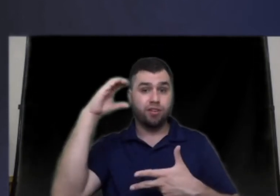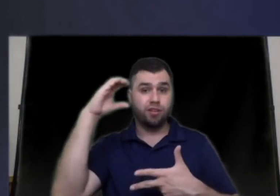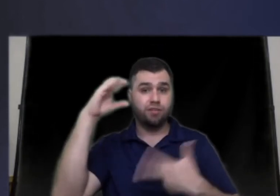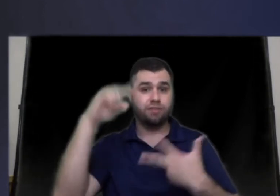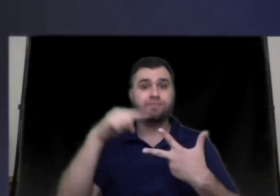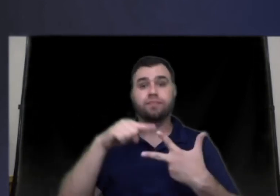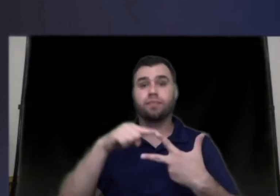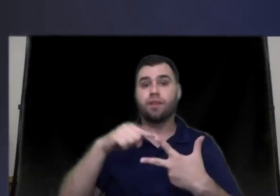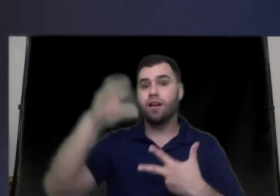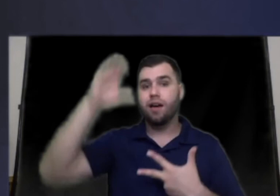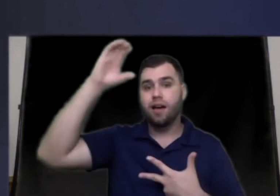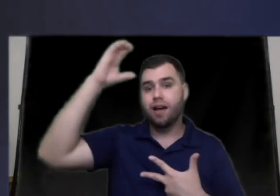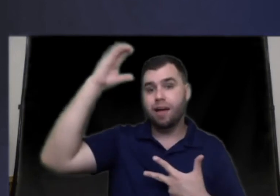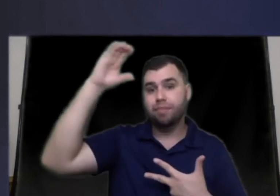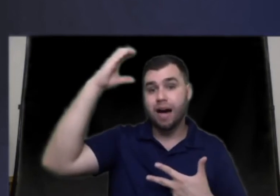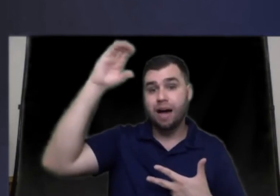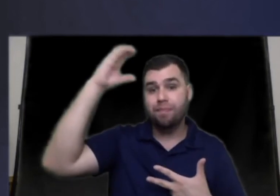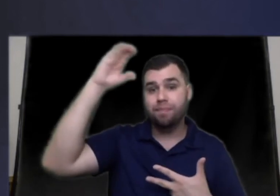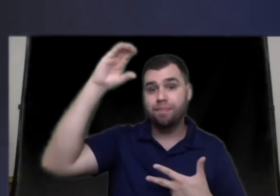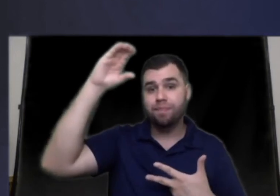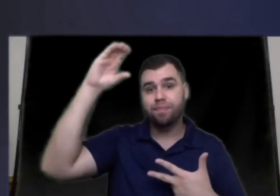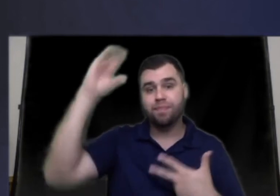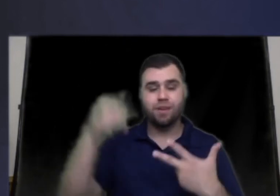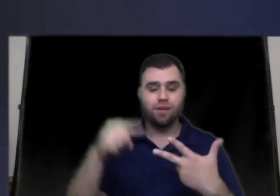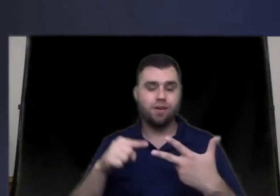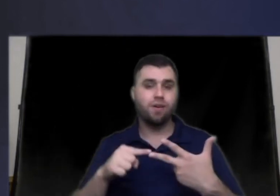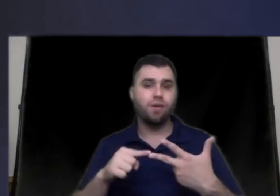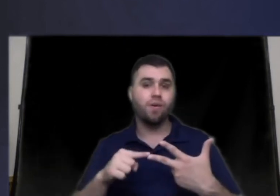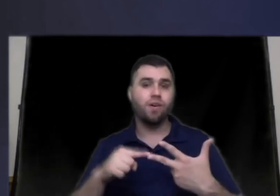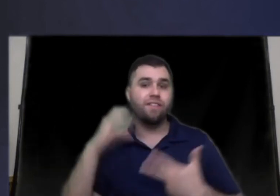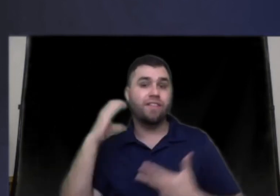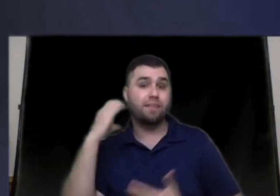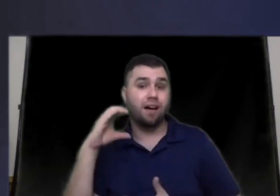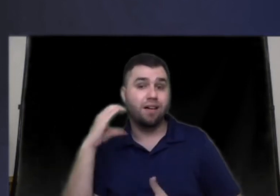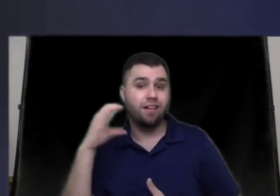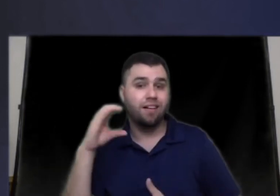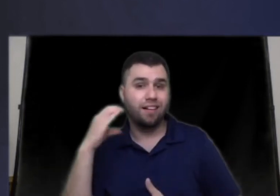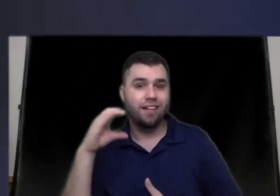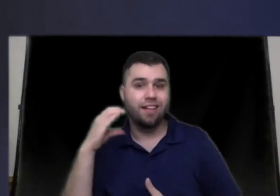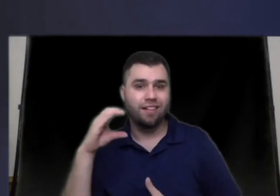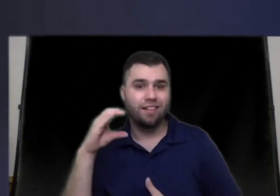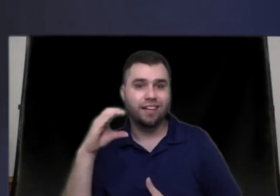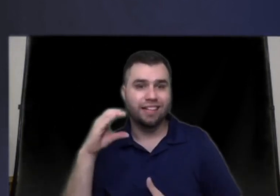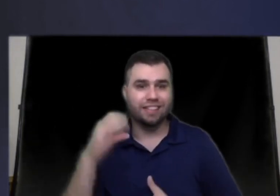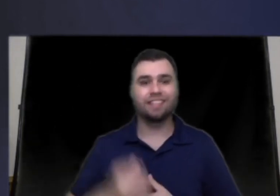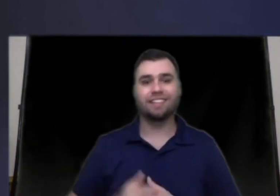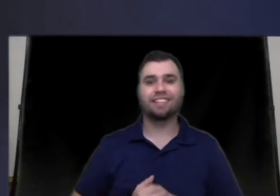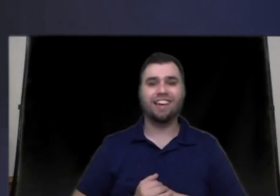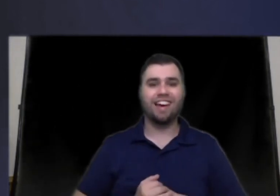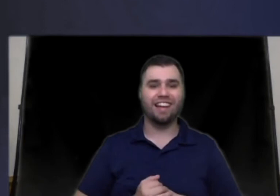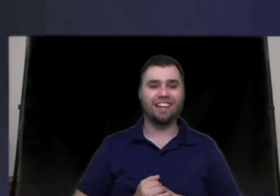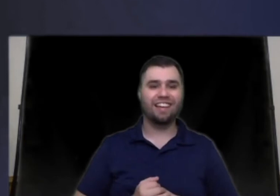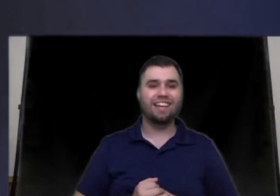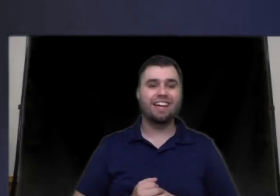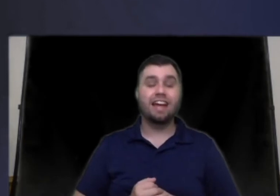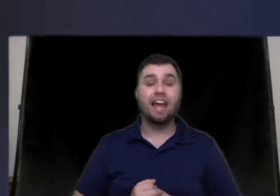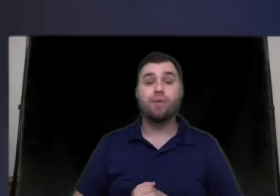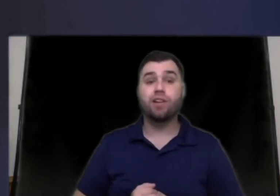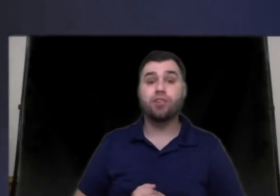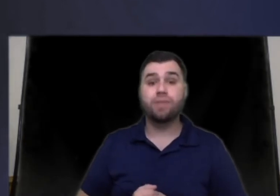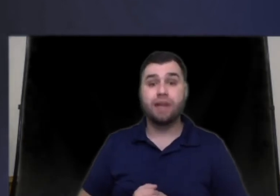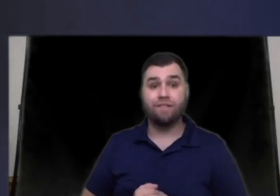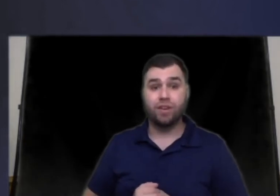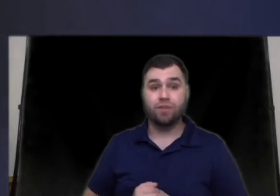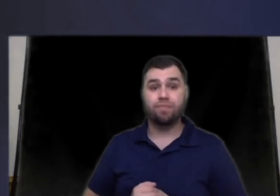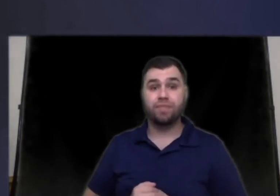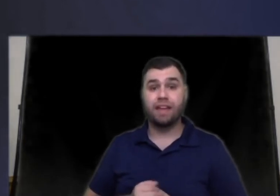region up top or female okay good now we're going to